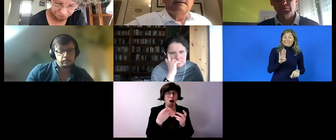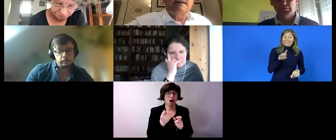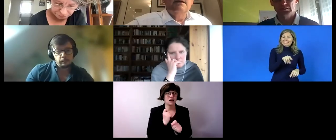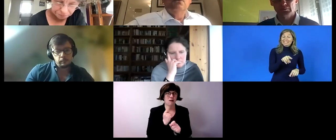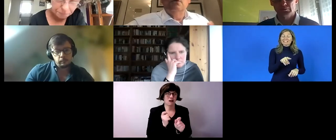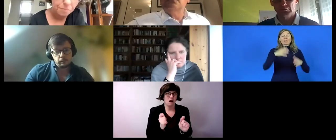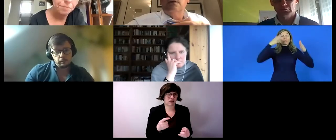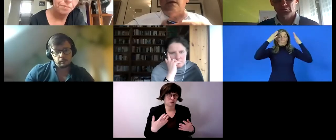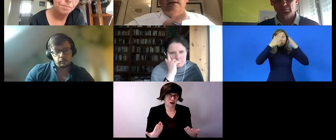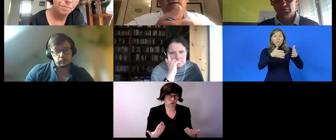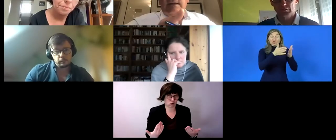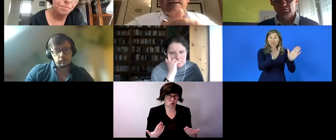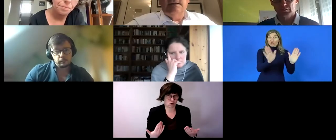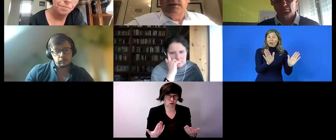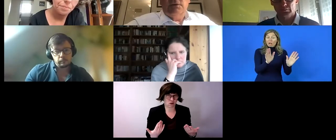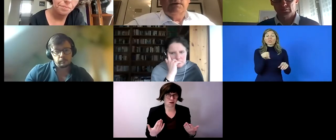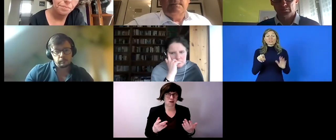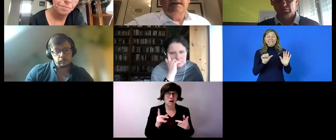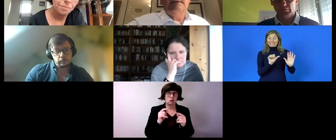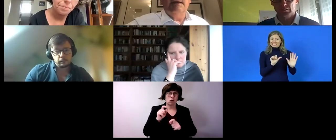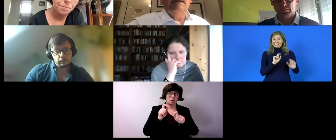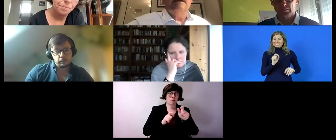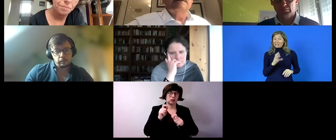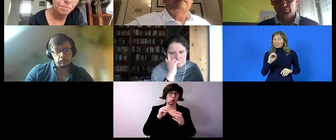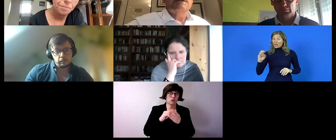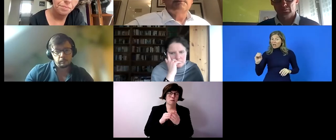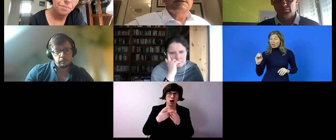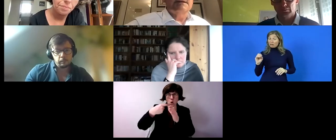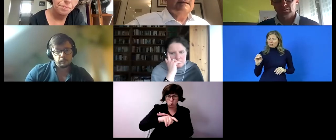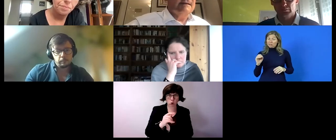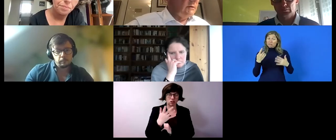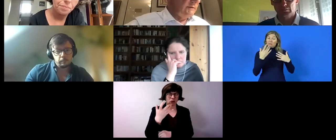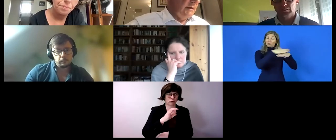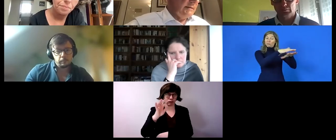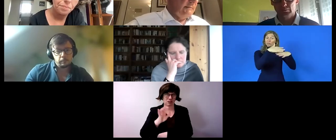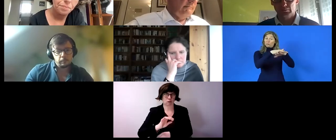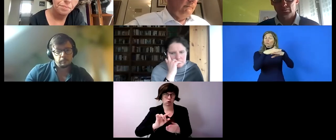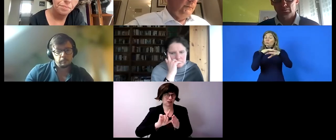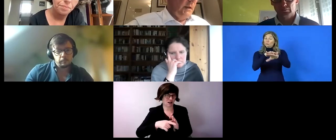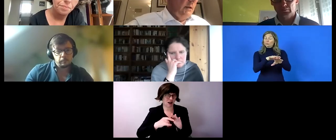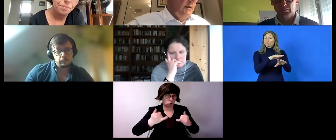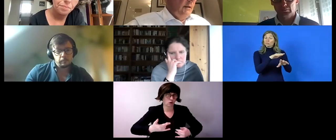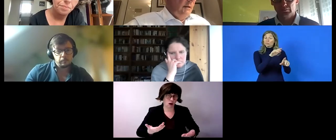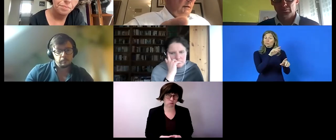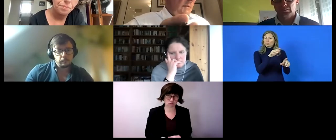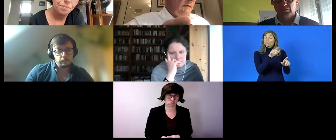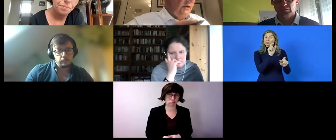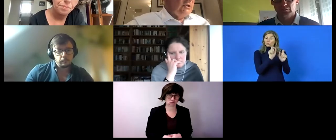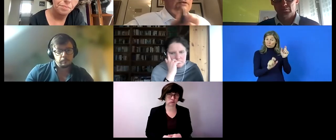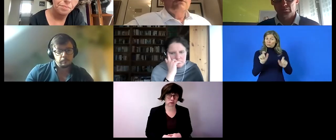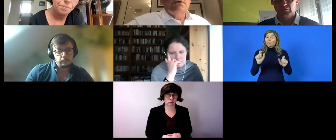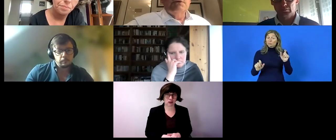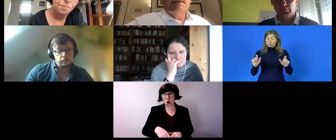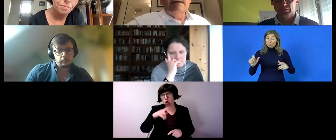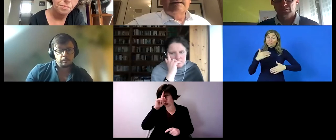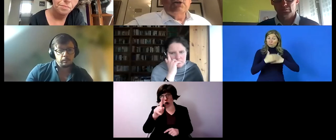so these 6 000 people that i mentioned in my first presentation is people that were